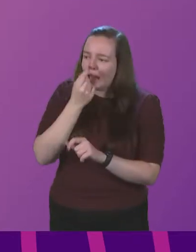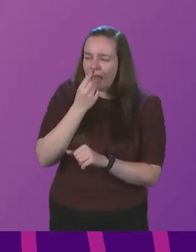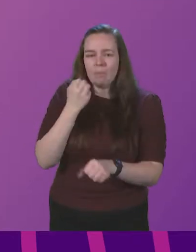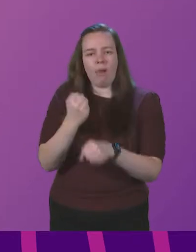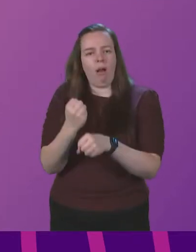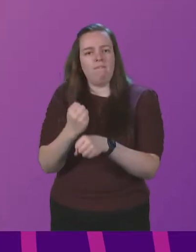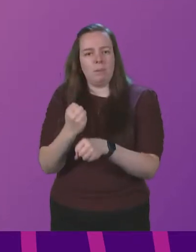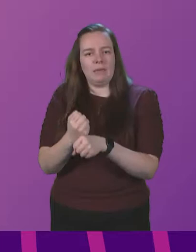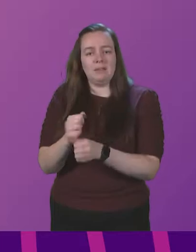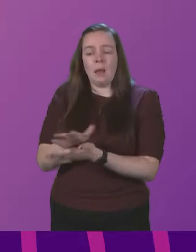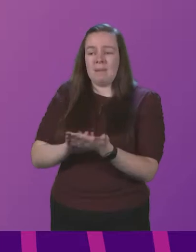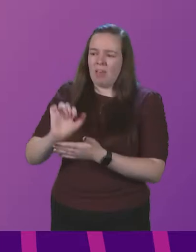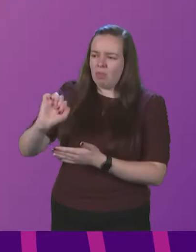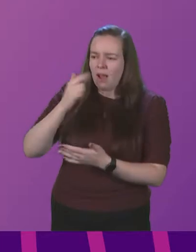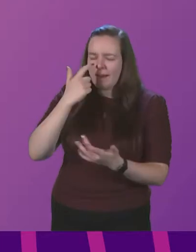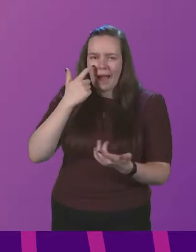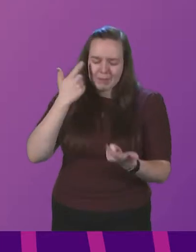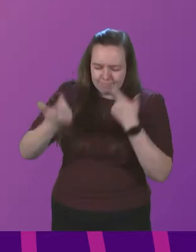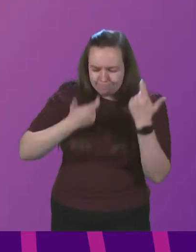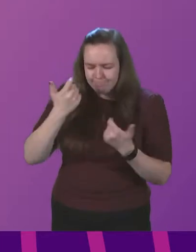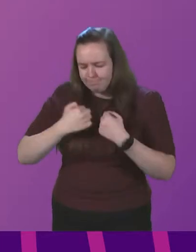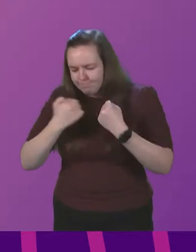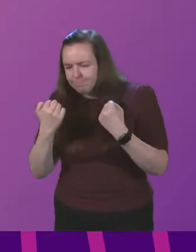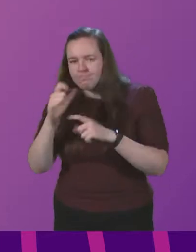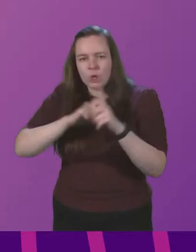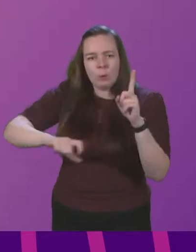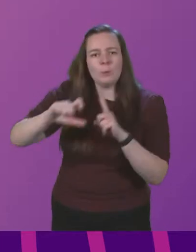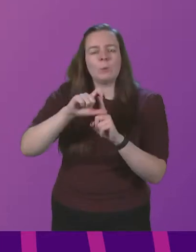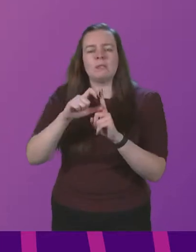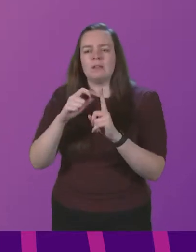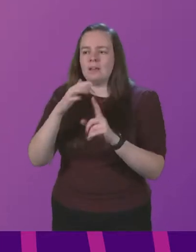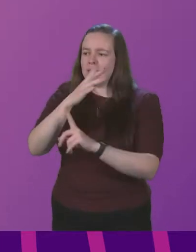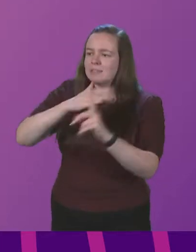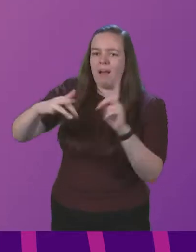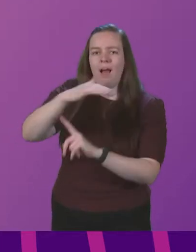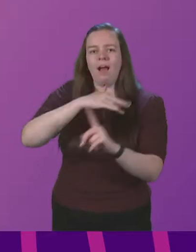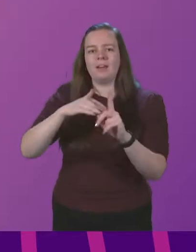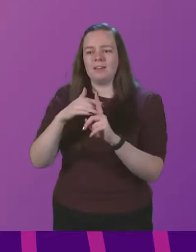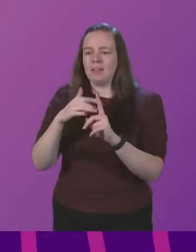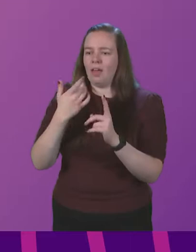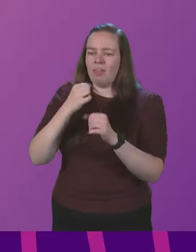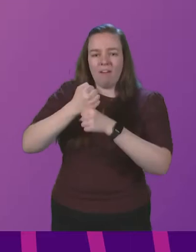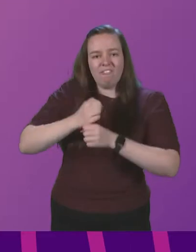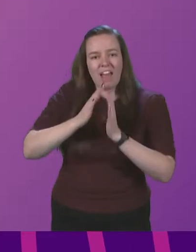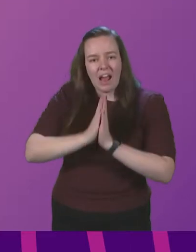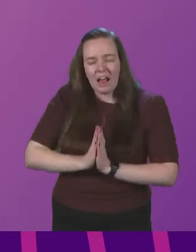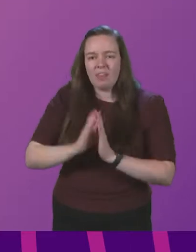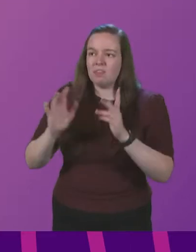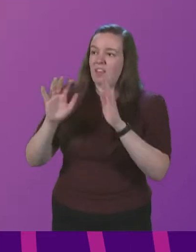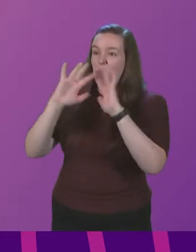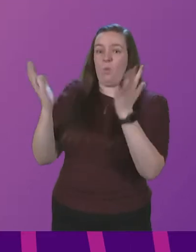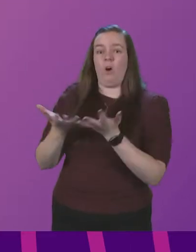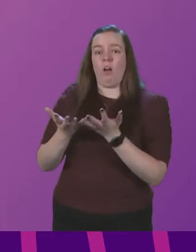so that they can explore themselves, their communities, their society, their faith and the world.